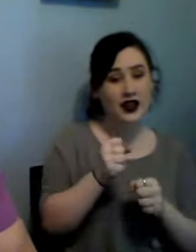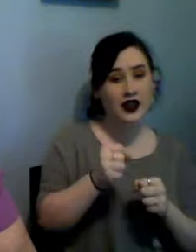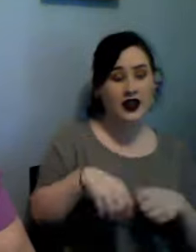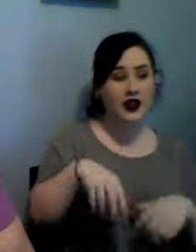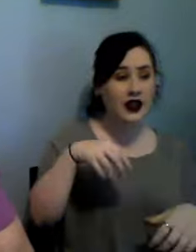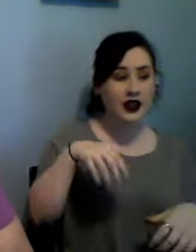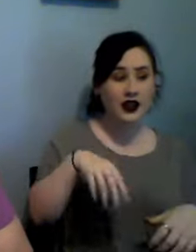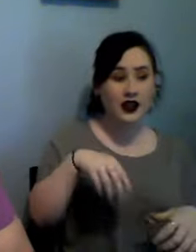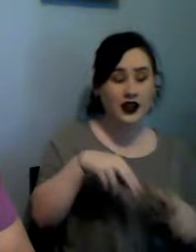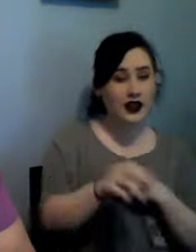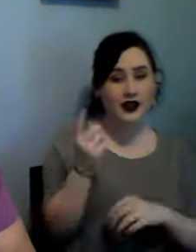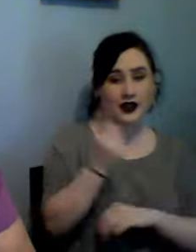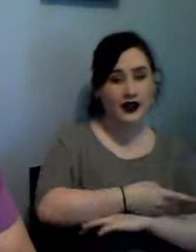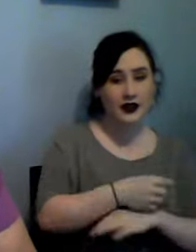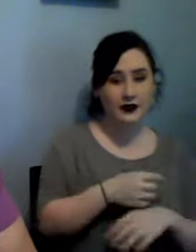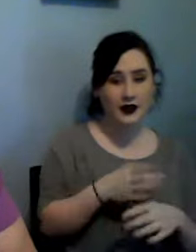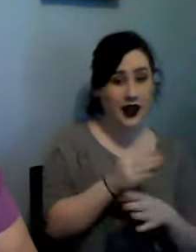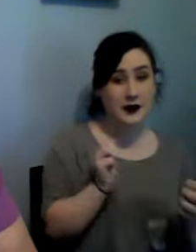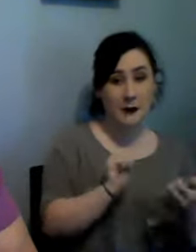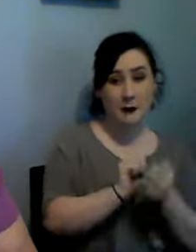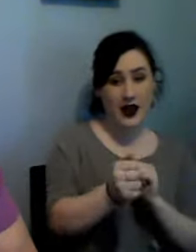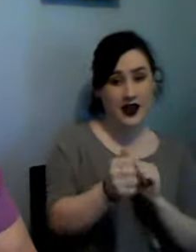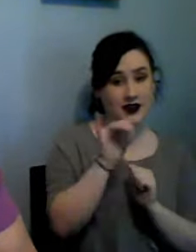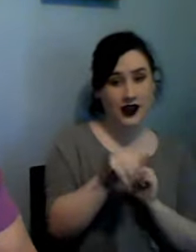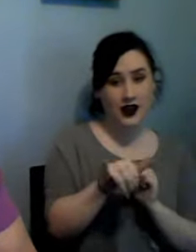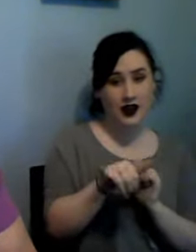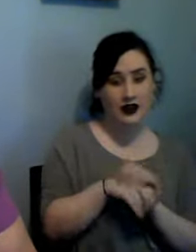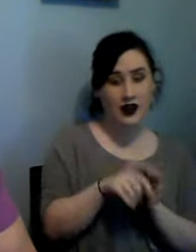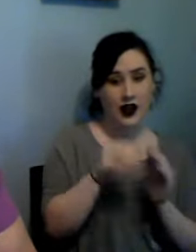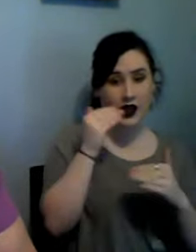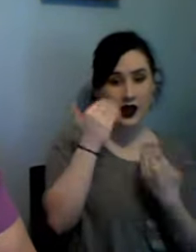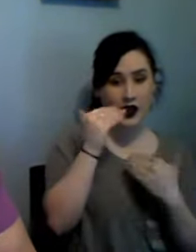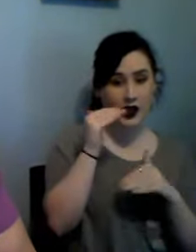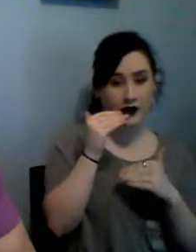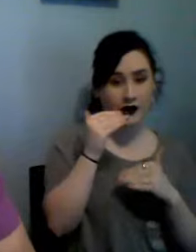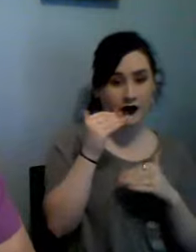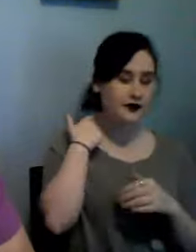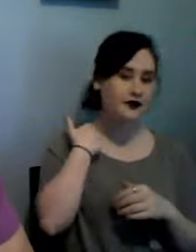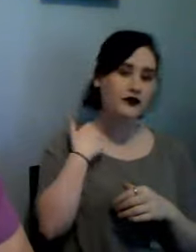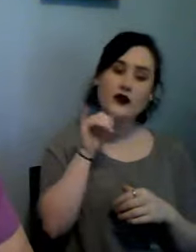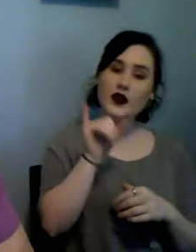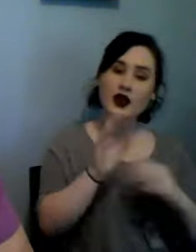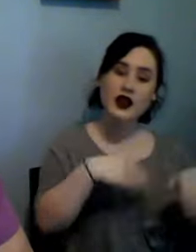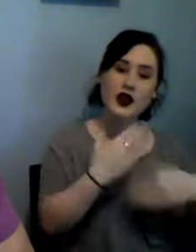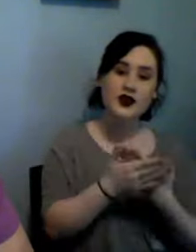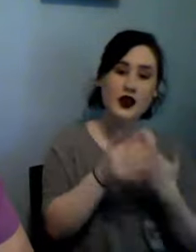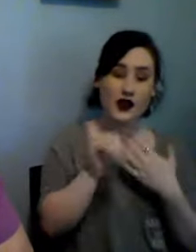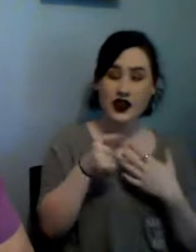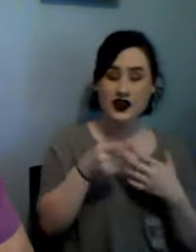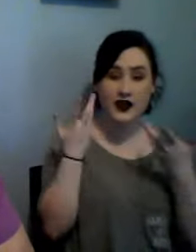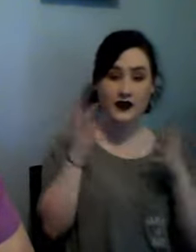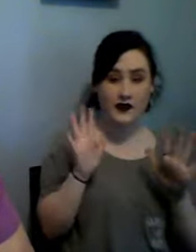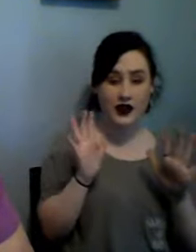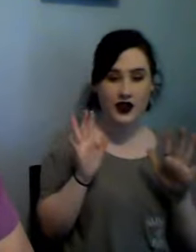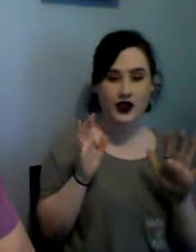that is all that I did while I was in Pensacola and